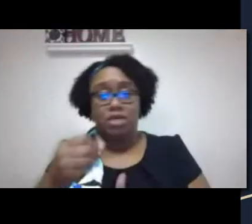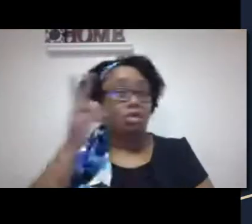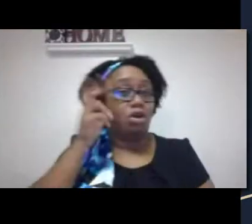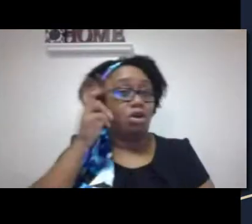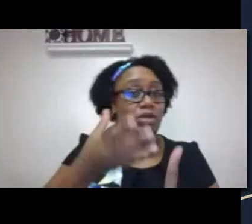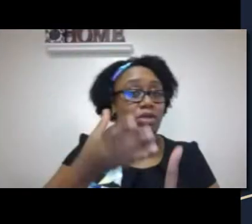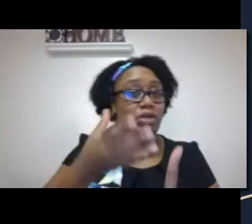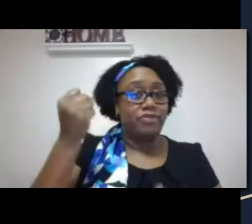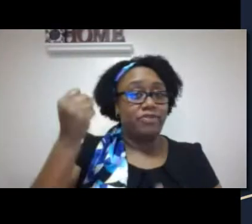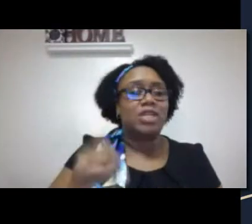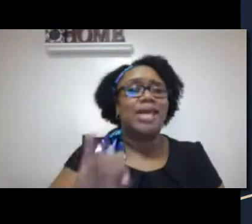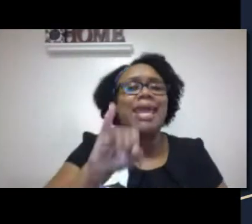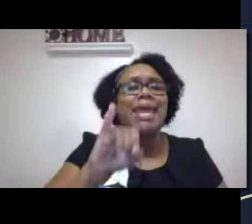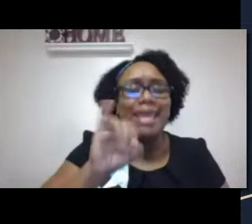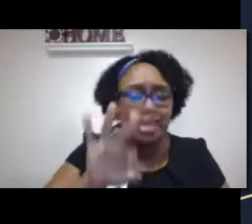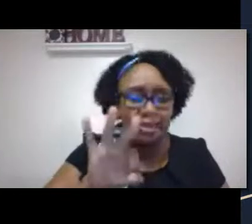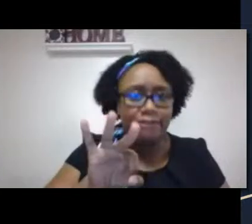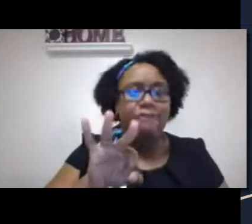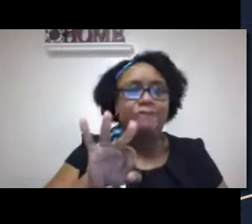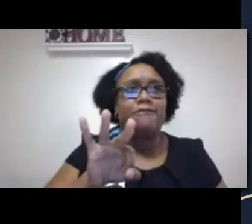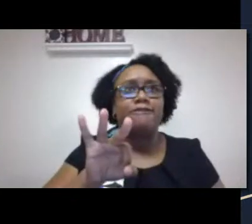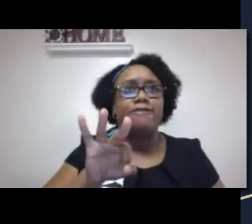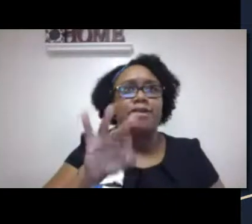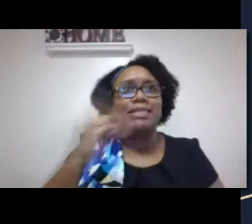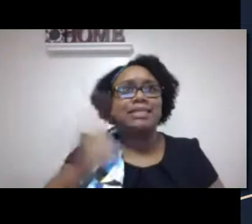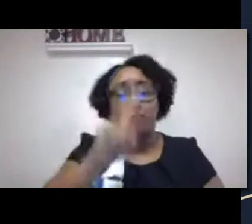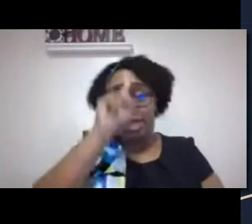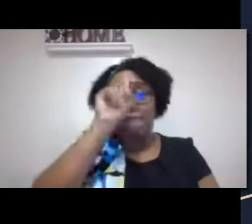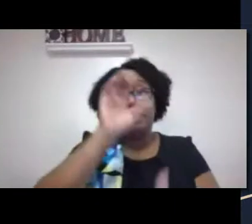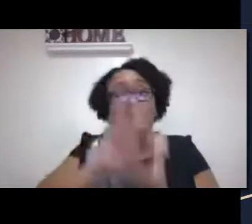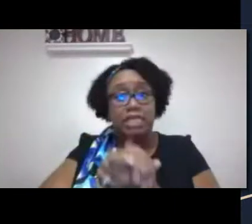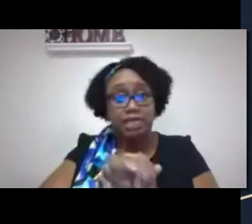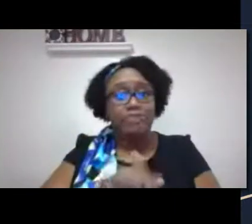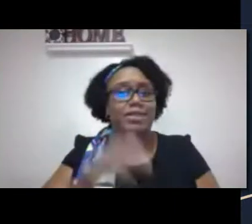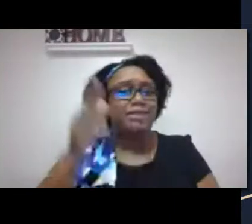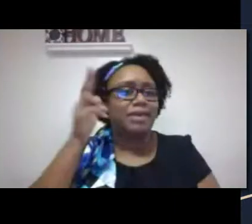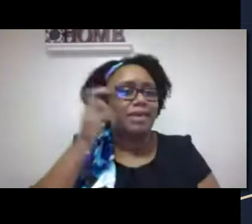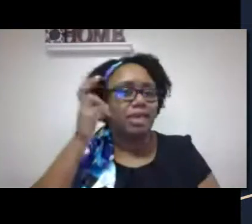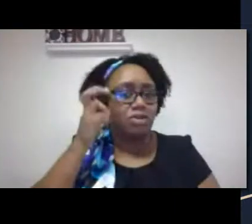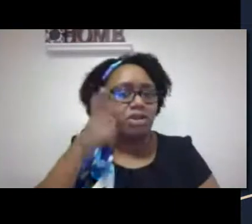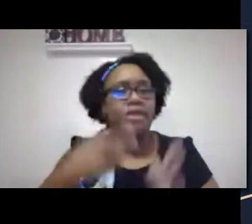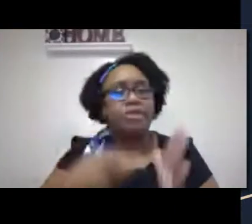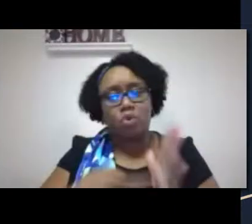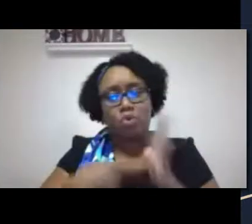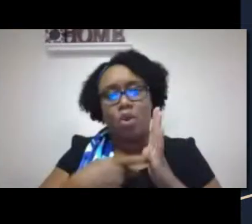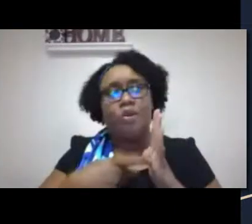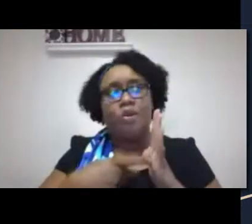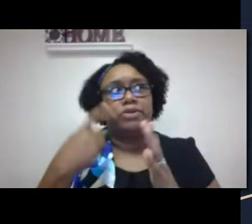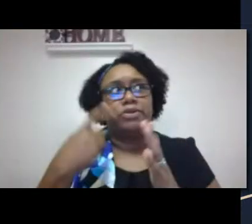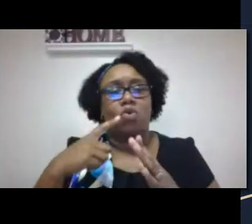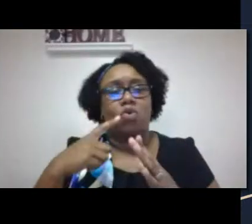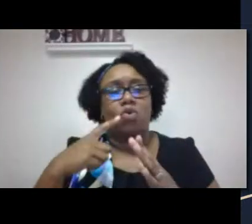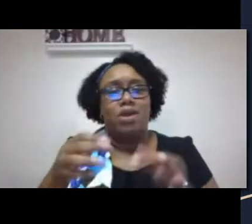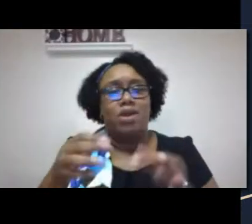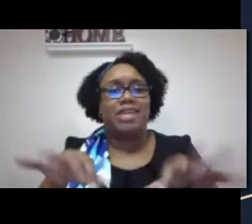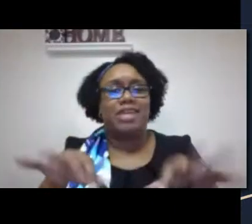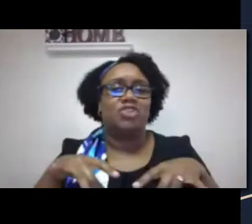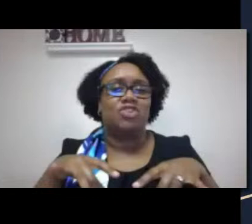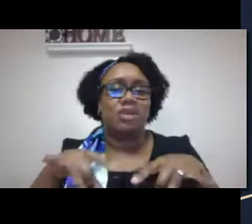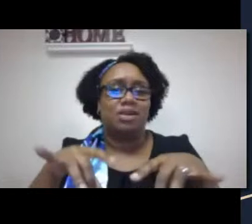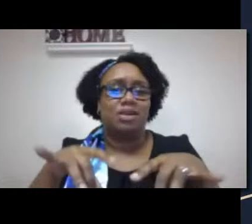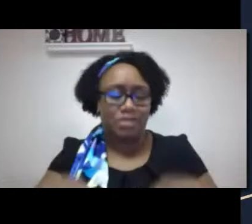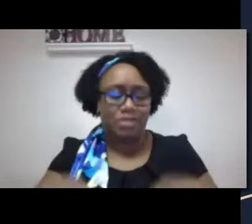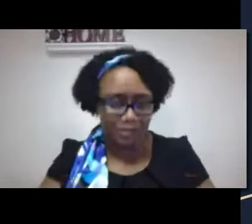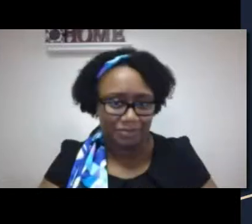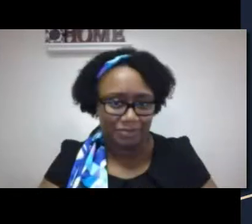And I believe that it's easy to confuse language deprivation with auditory deprivation if